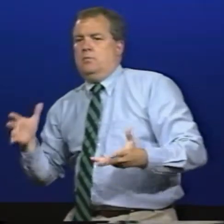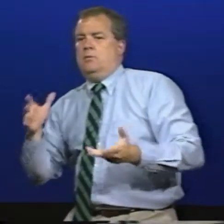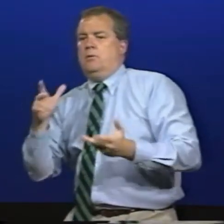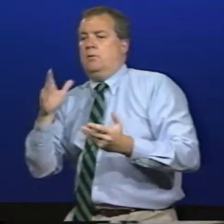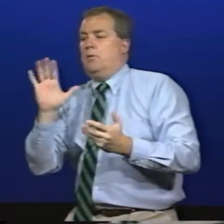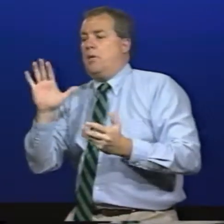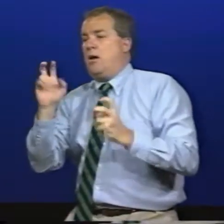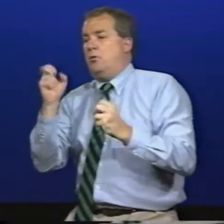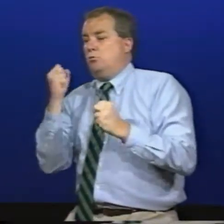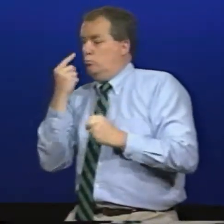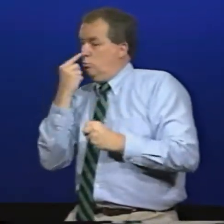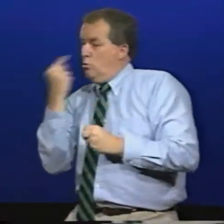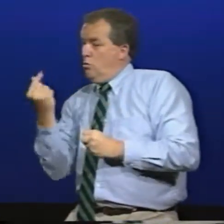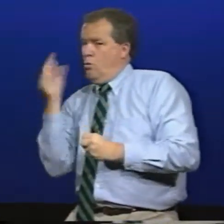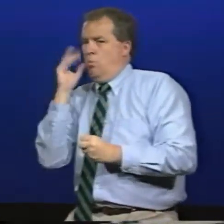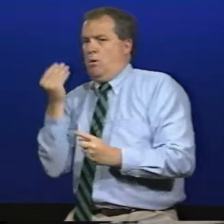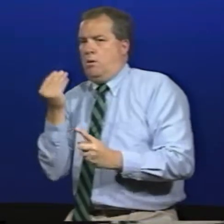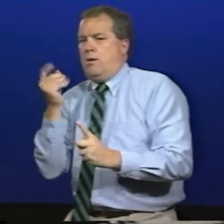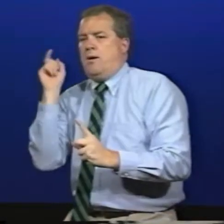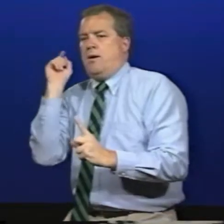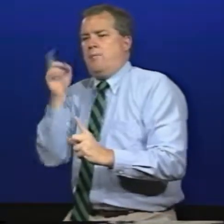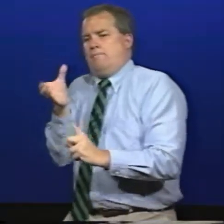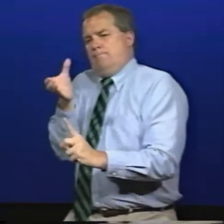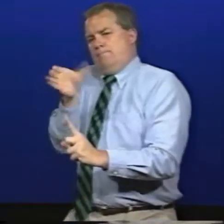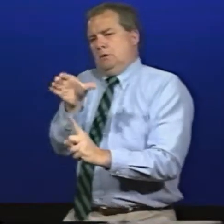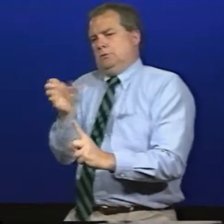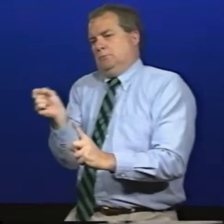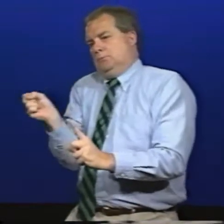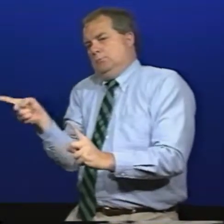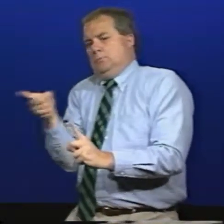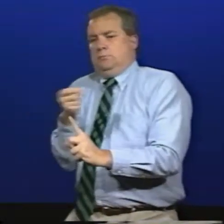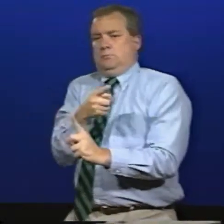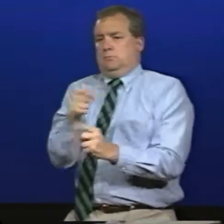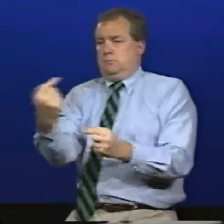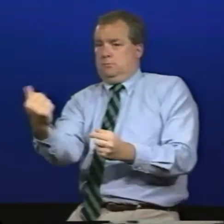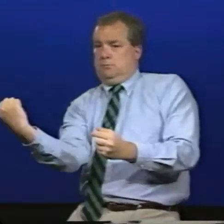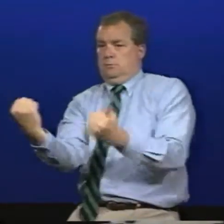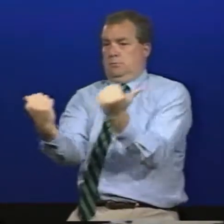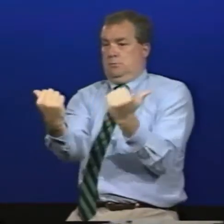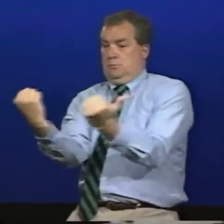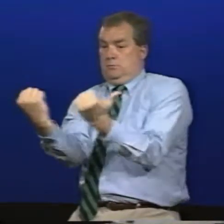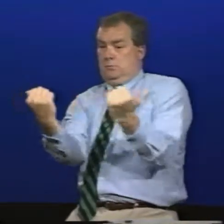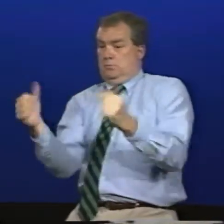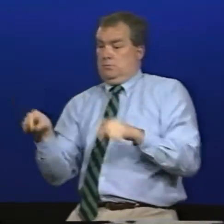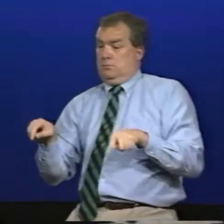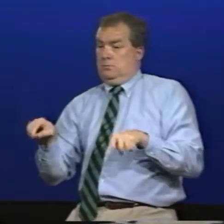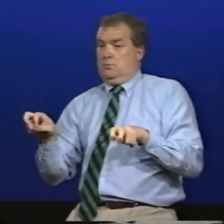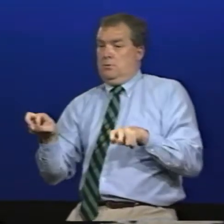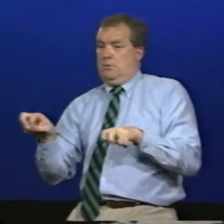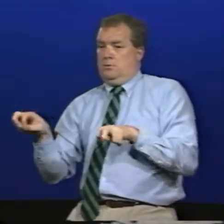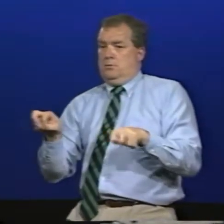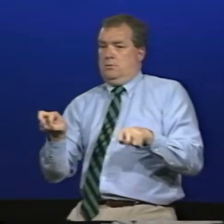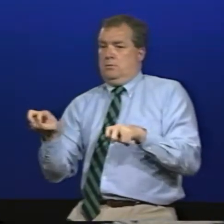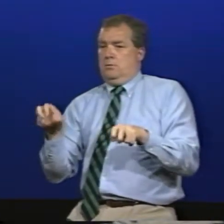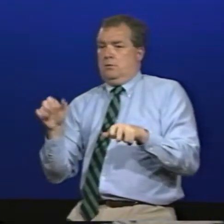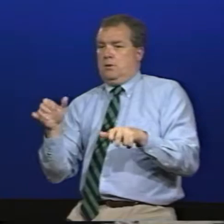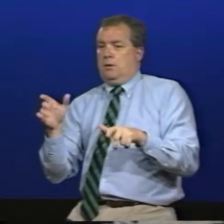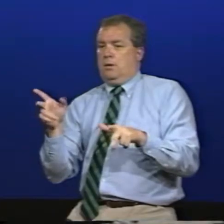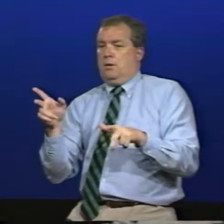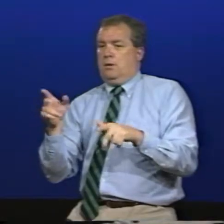ball that's why you want him to be so tall and hopefully you'll force the offense's nose guard to shoot the ball off from the center